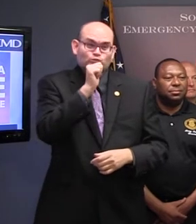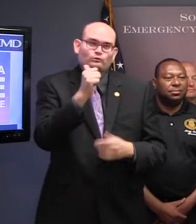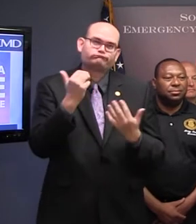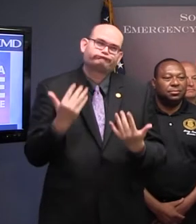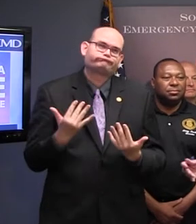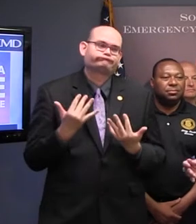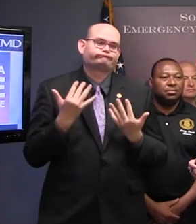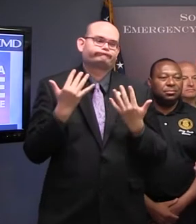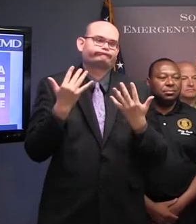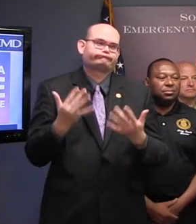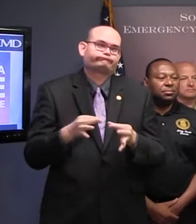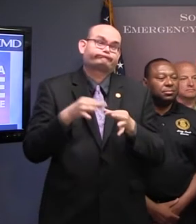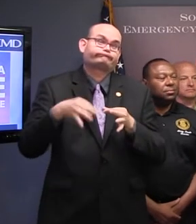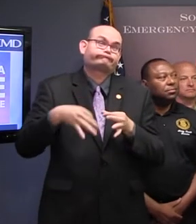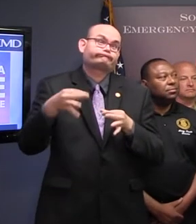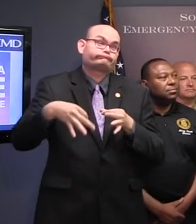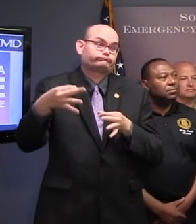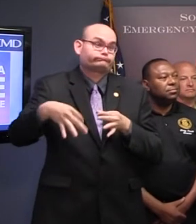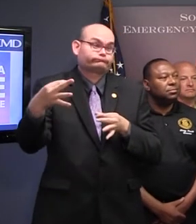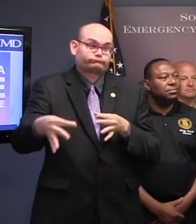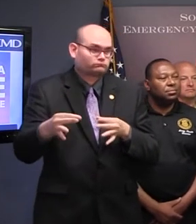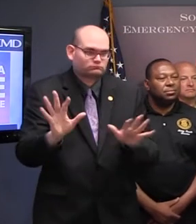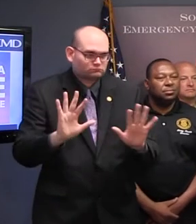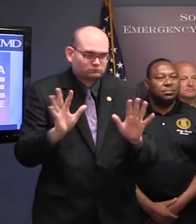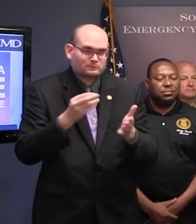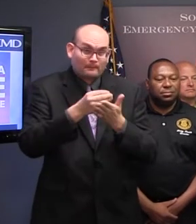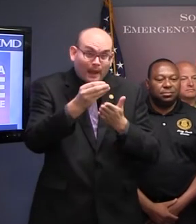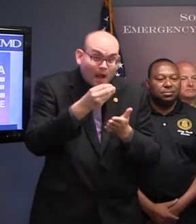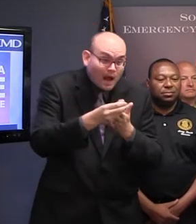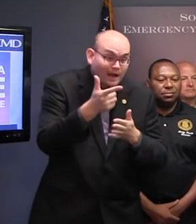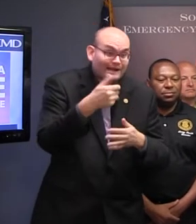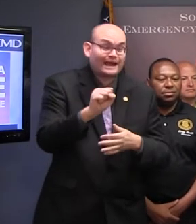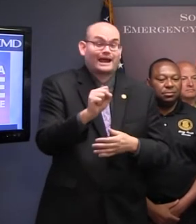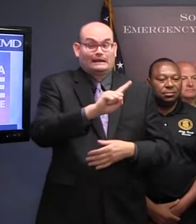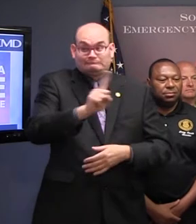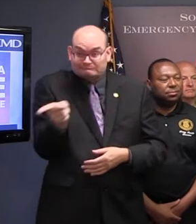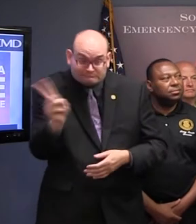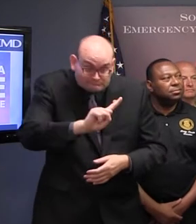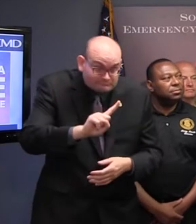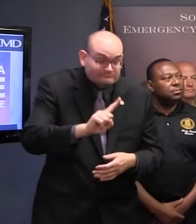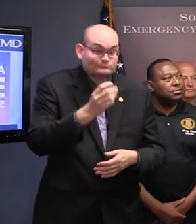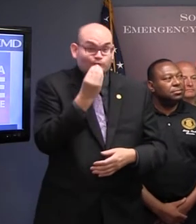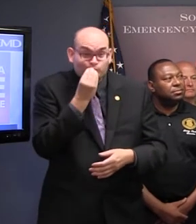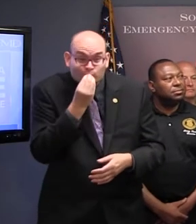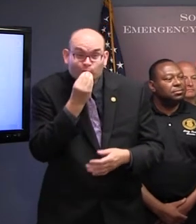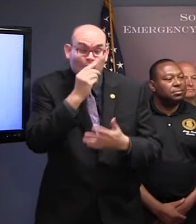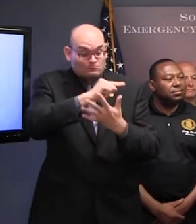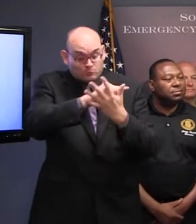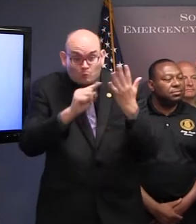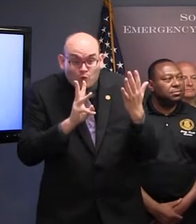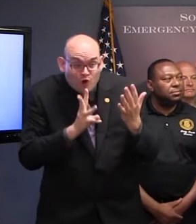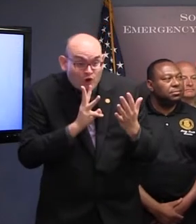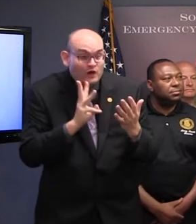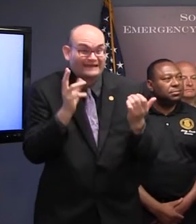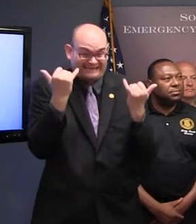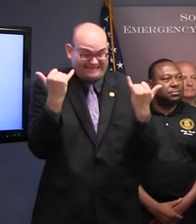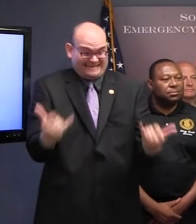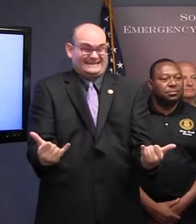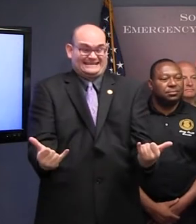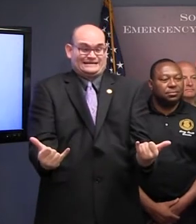away before something ends up taking a lot of your time and interrupts your preparations and you don't have time to do it because it is coming.